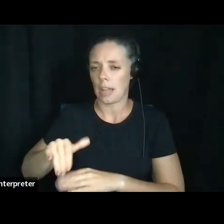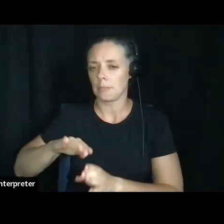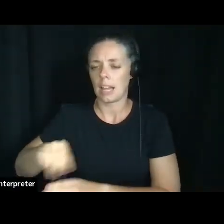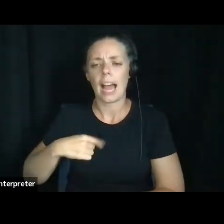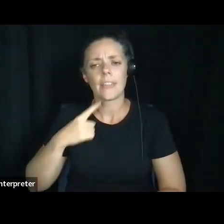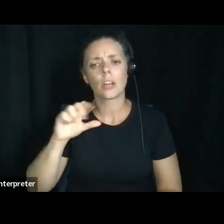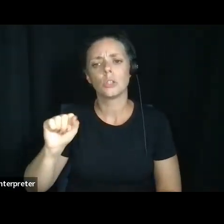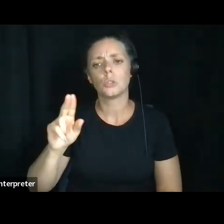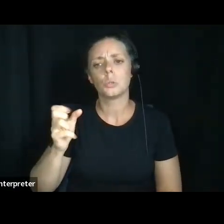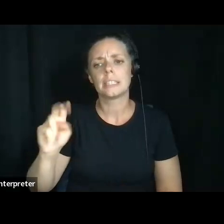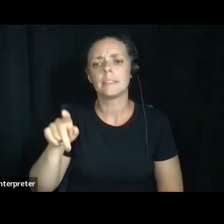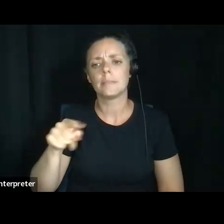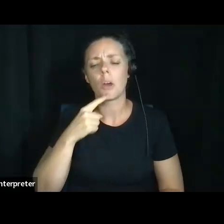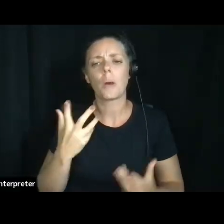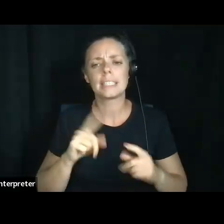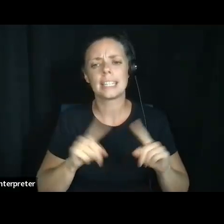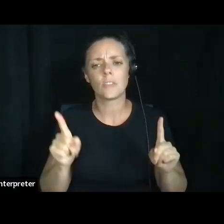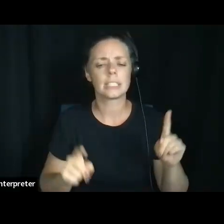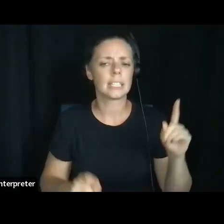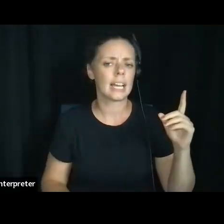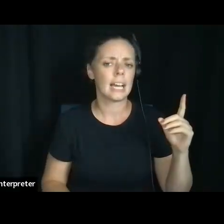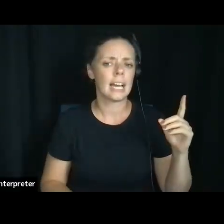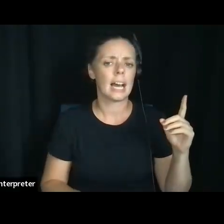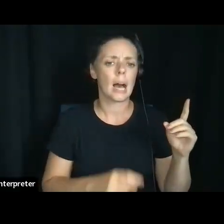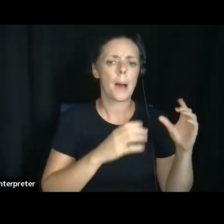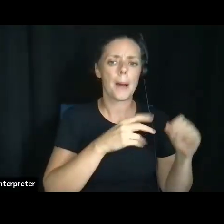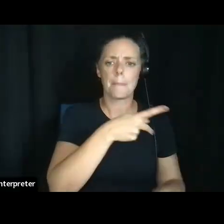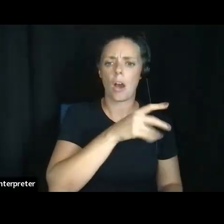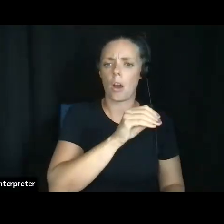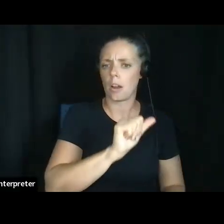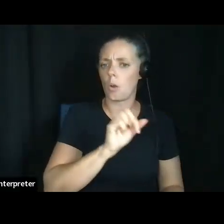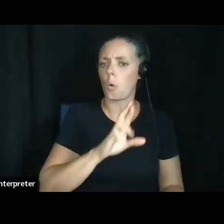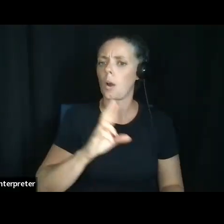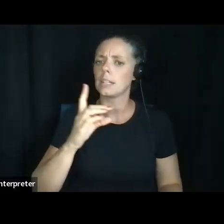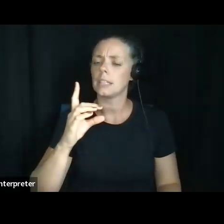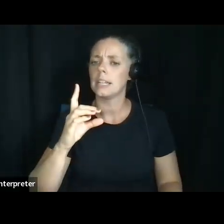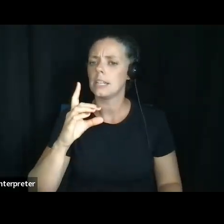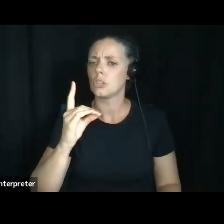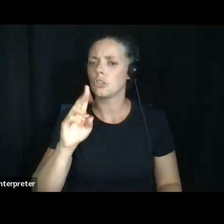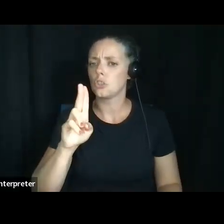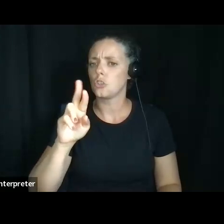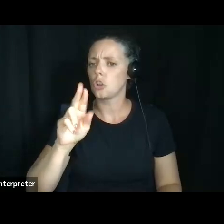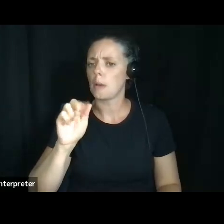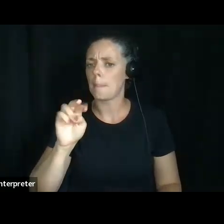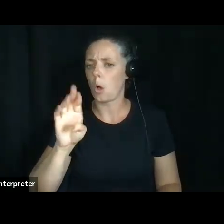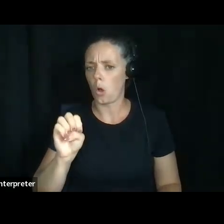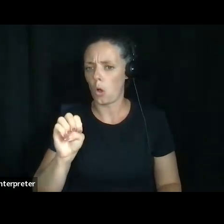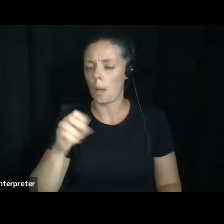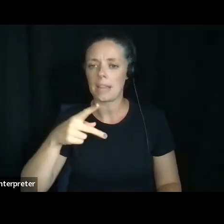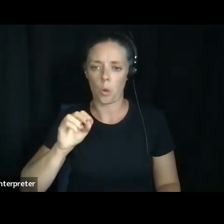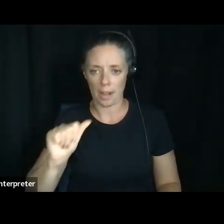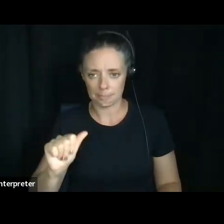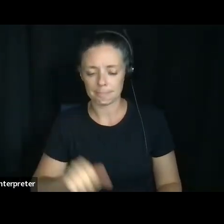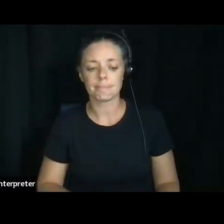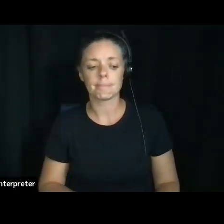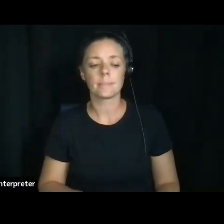the question, the difference between a power of attorney and a durable power of attorney. Um, there really is no difference. Um, a